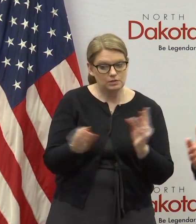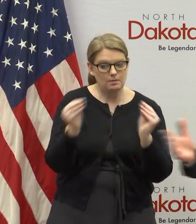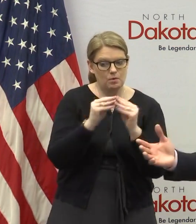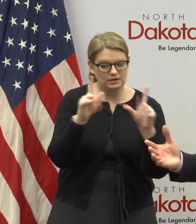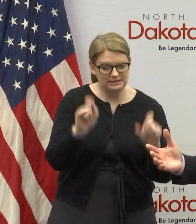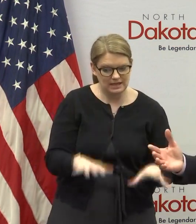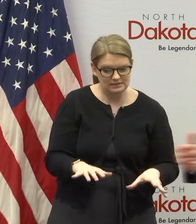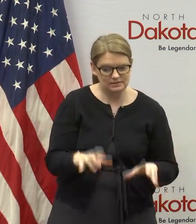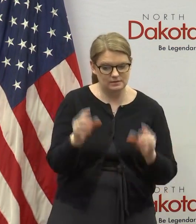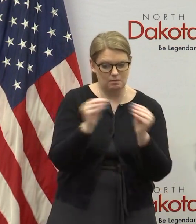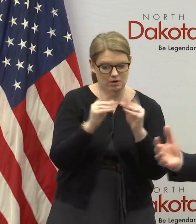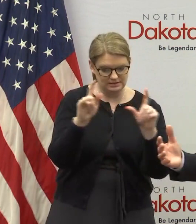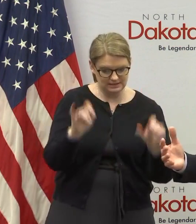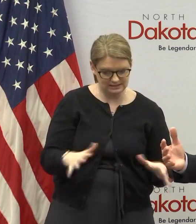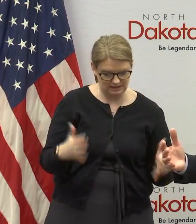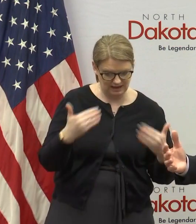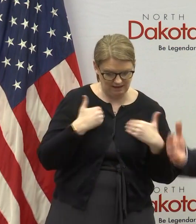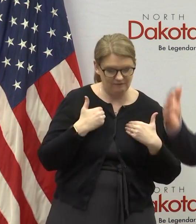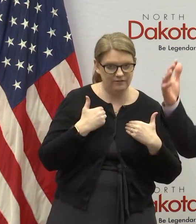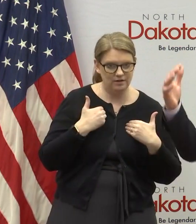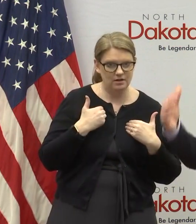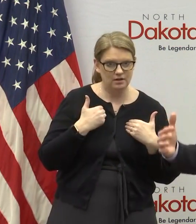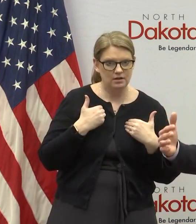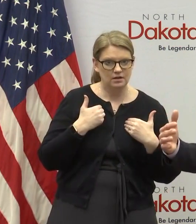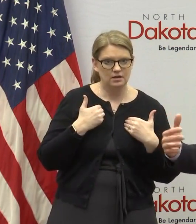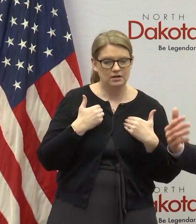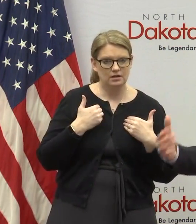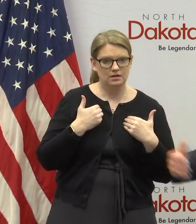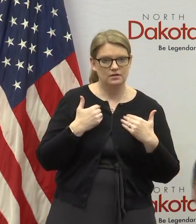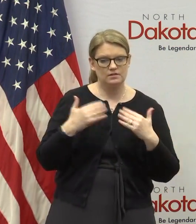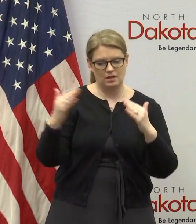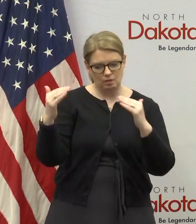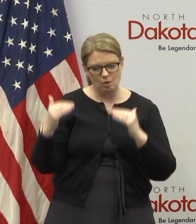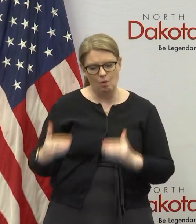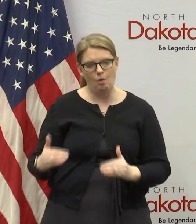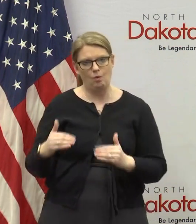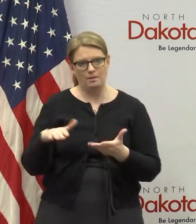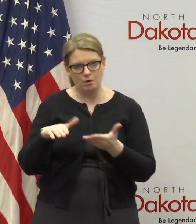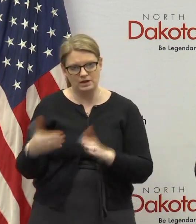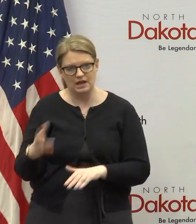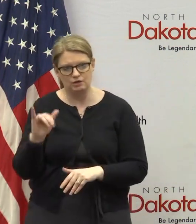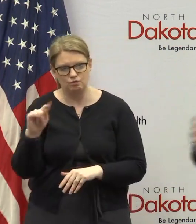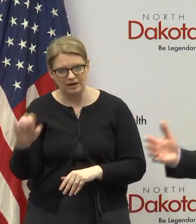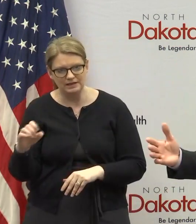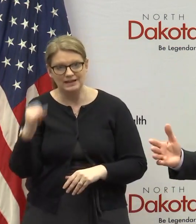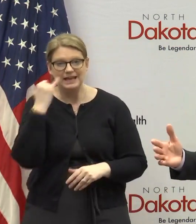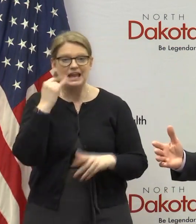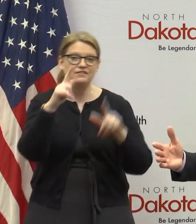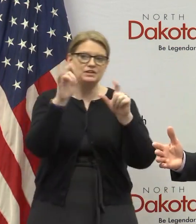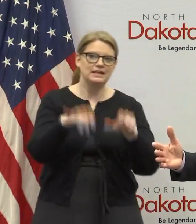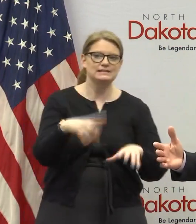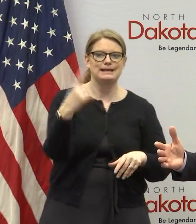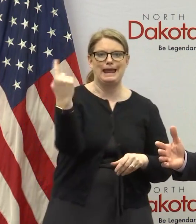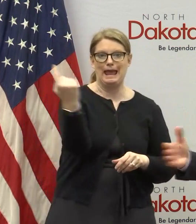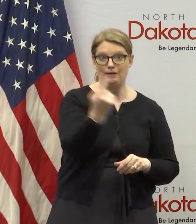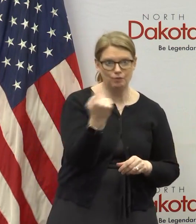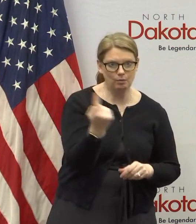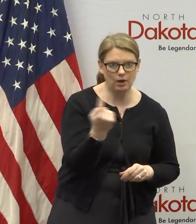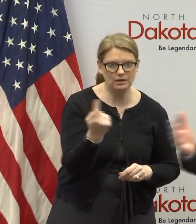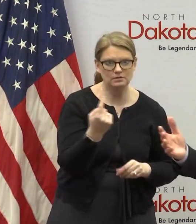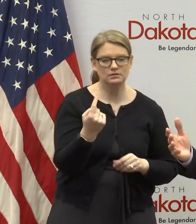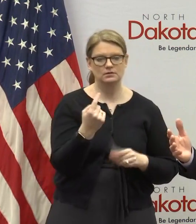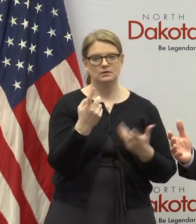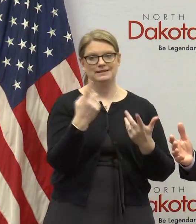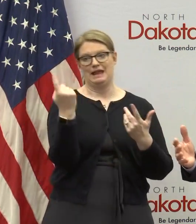the more tests you have in the denominator then the lower the mortality rate becomes if you test everybody uh you